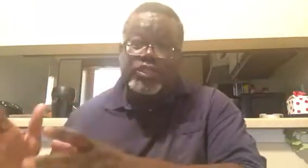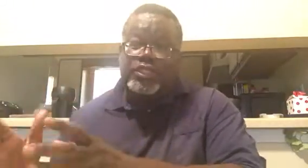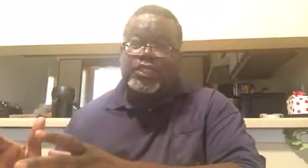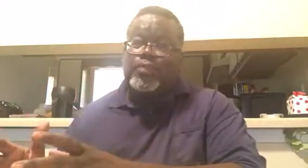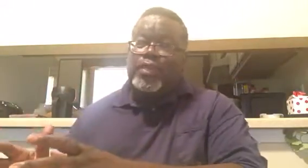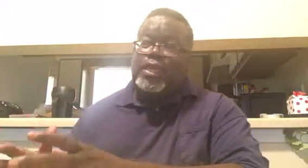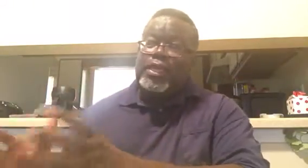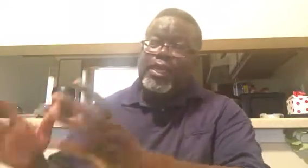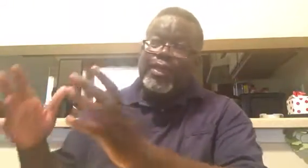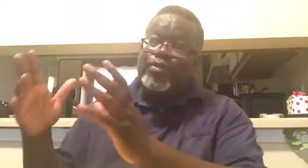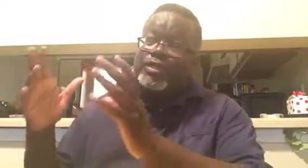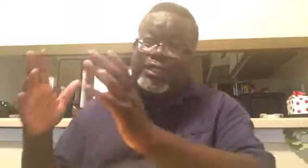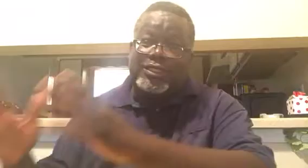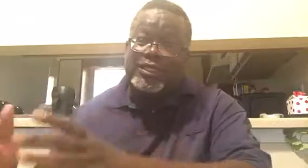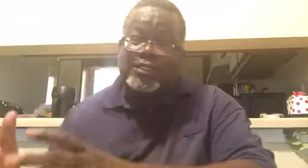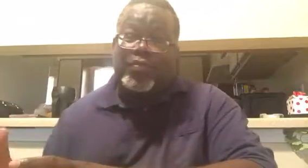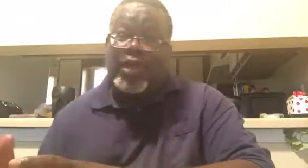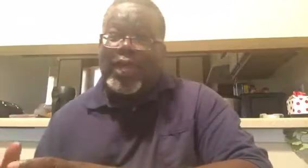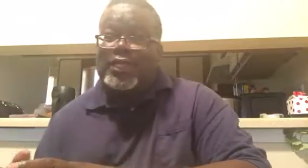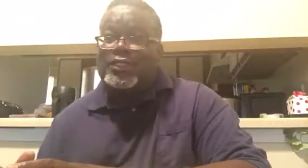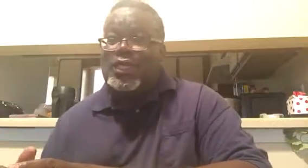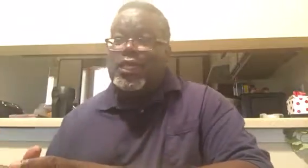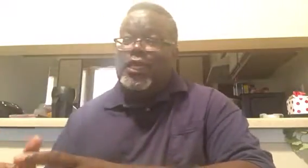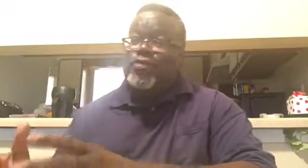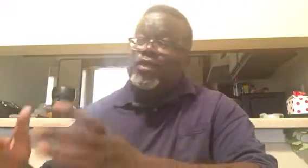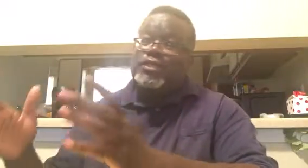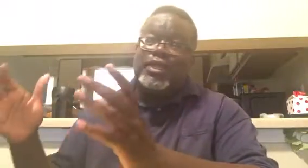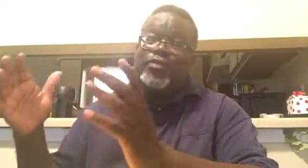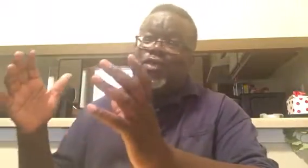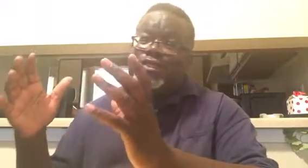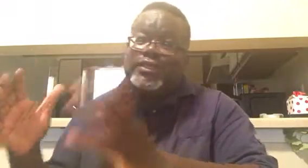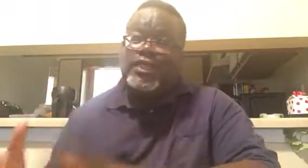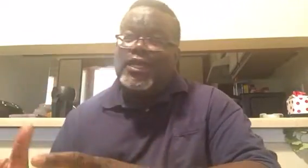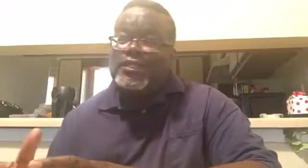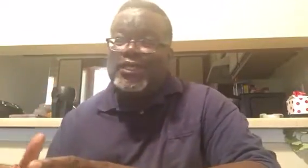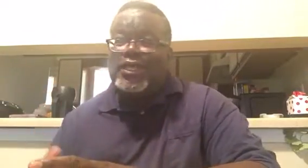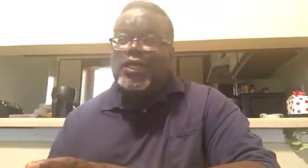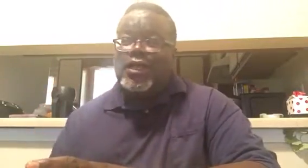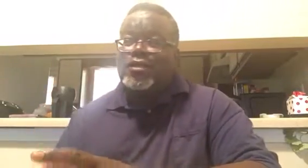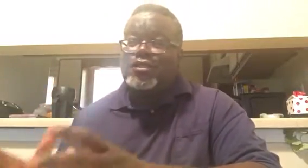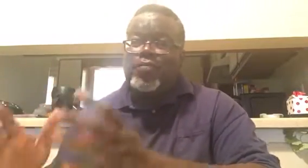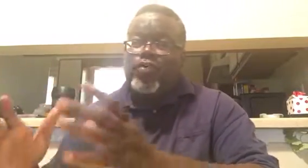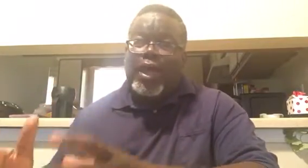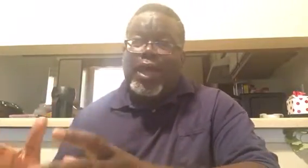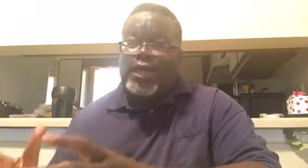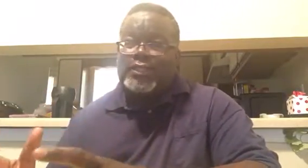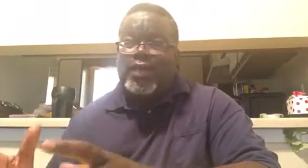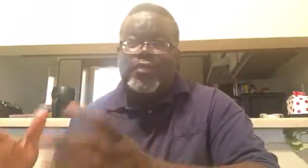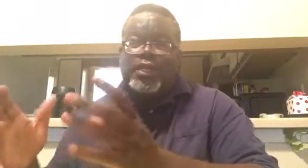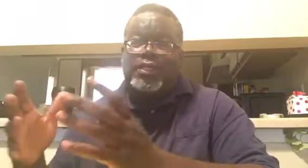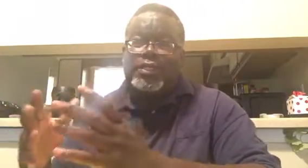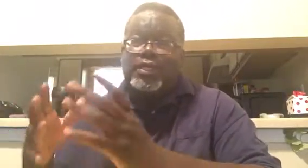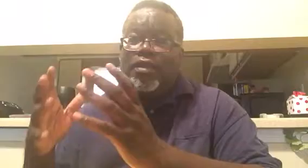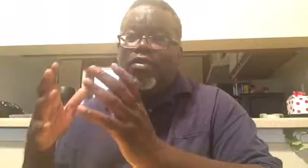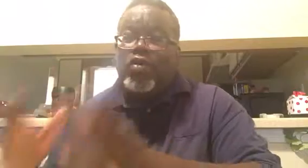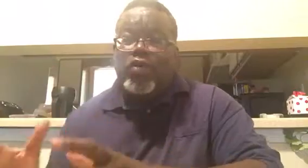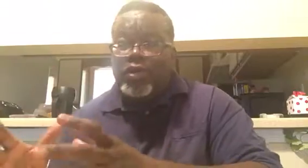she sent me, it was such a surprise. It was, it was such a surprise. I mean, the Lord